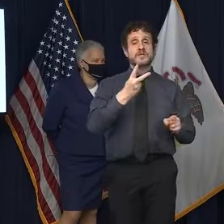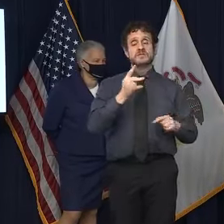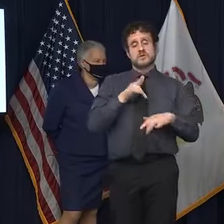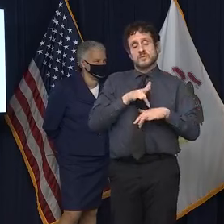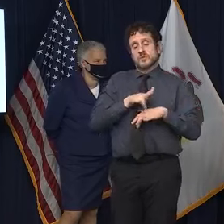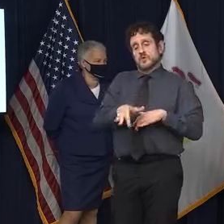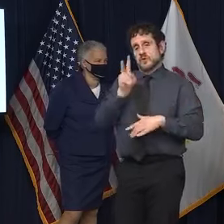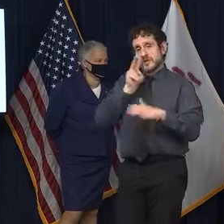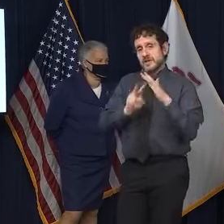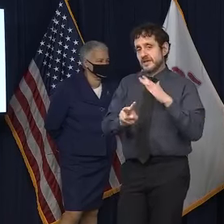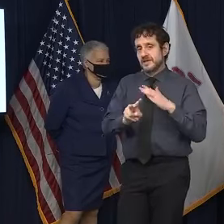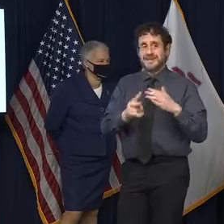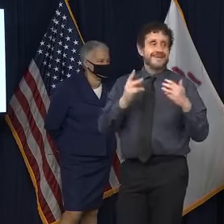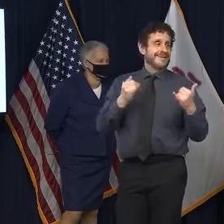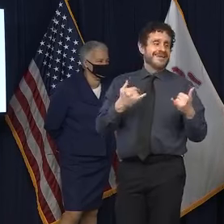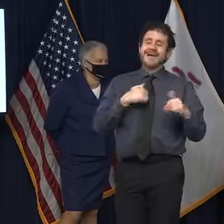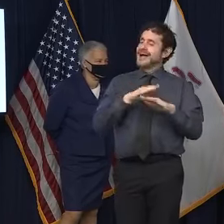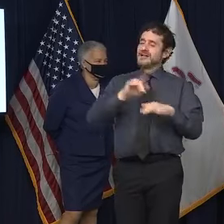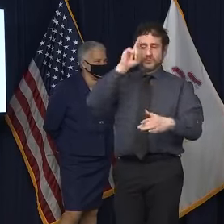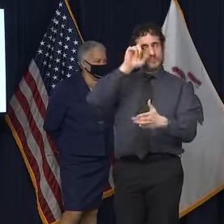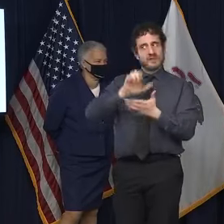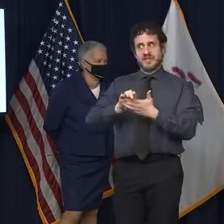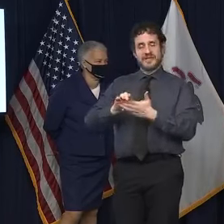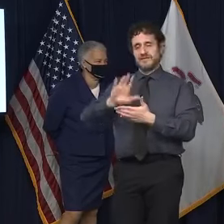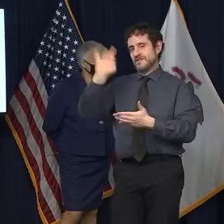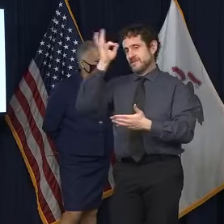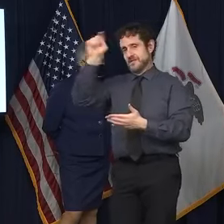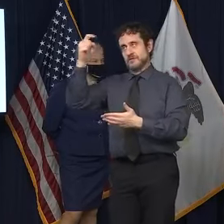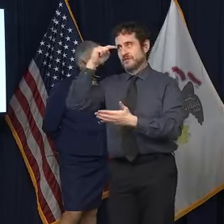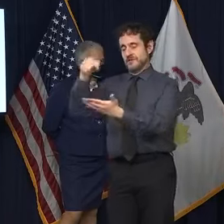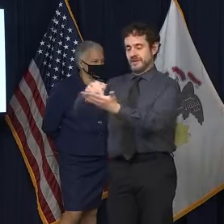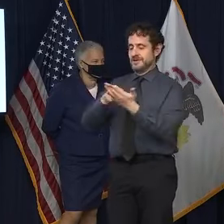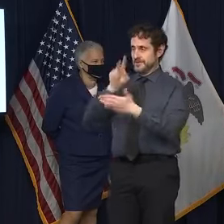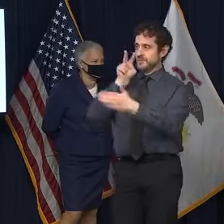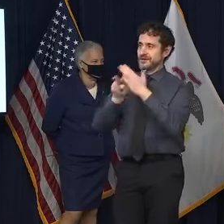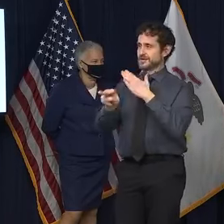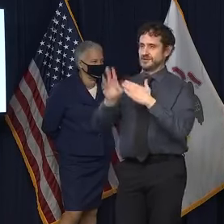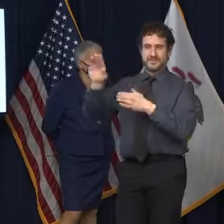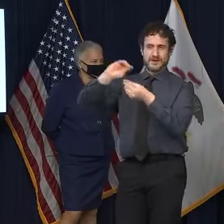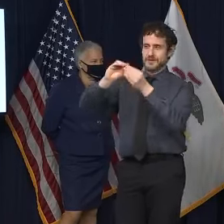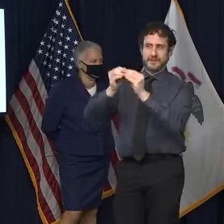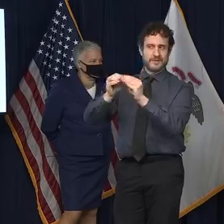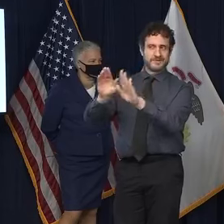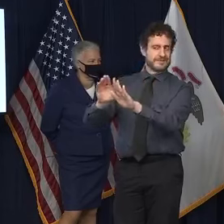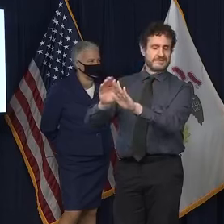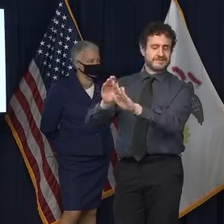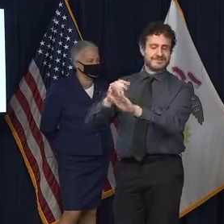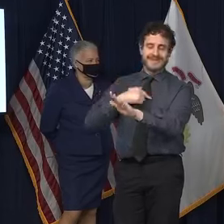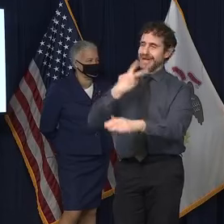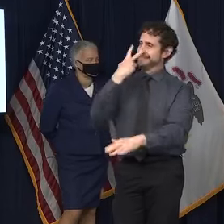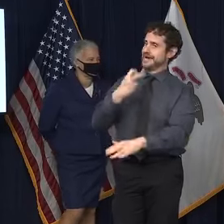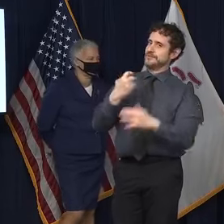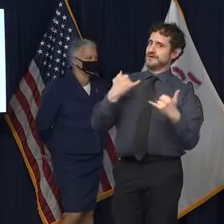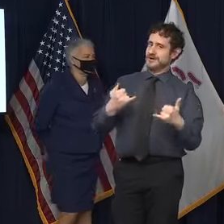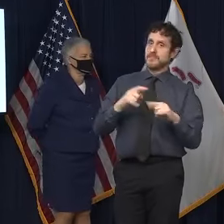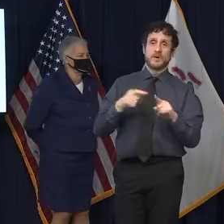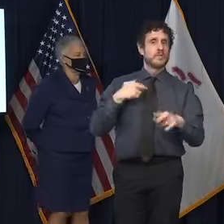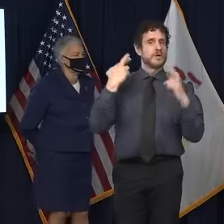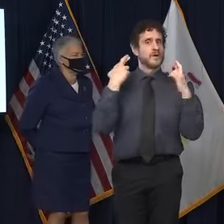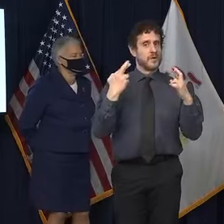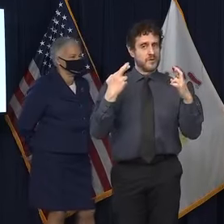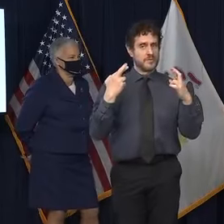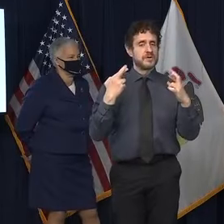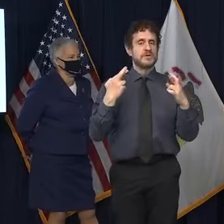I now no longer fully believe projections that are put in front of us by the federal government. Having said that, you know, we're hopeful